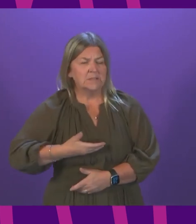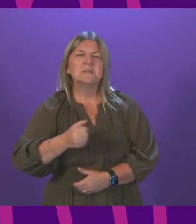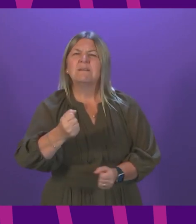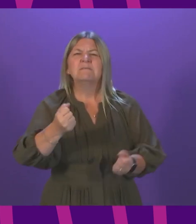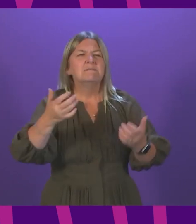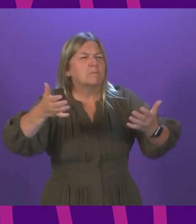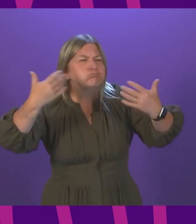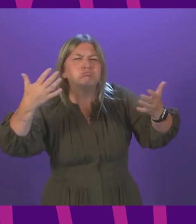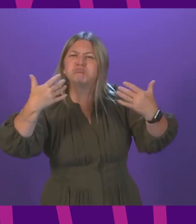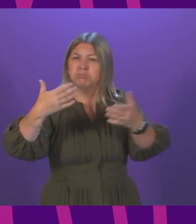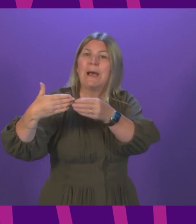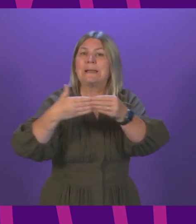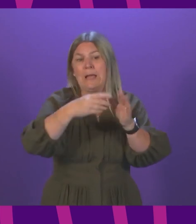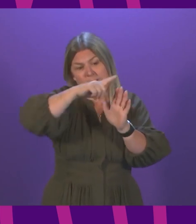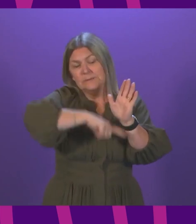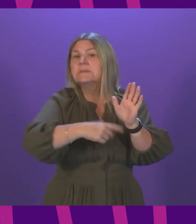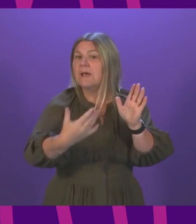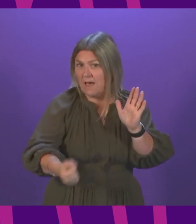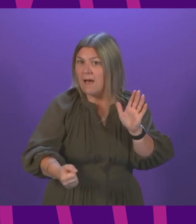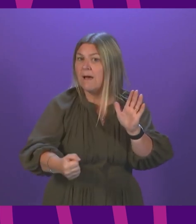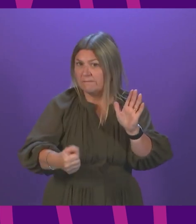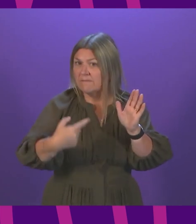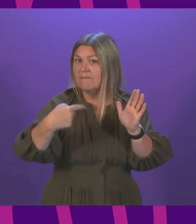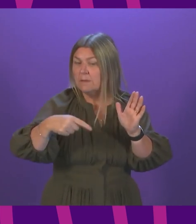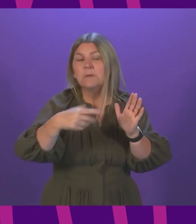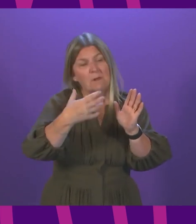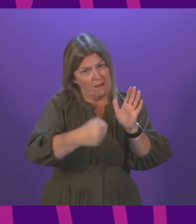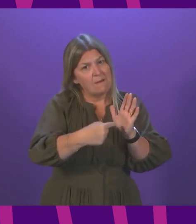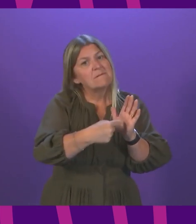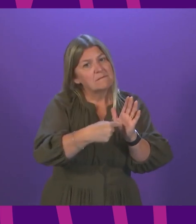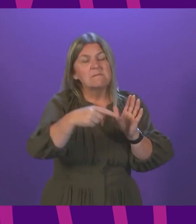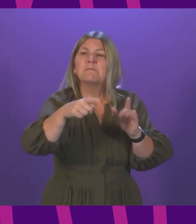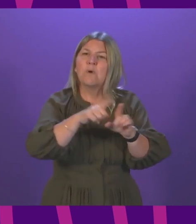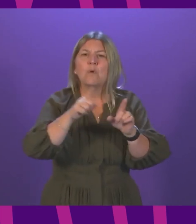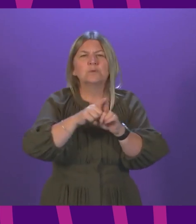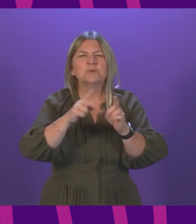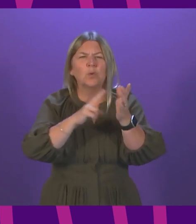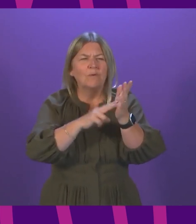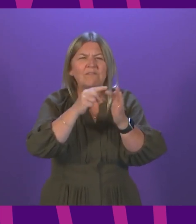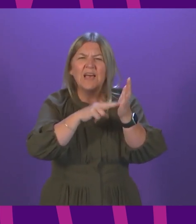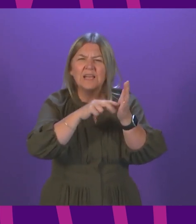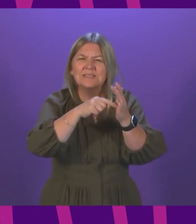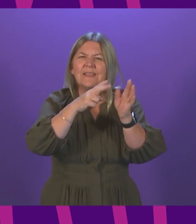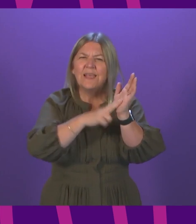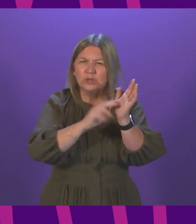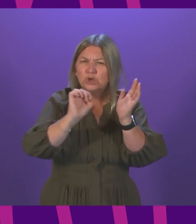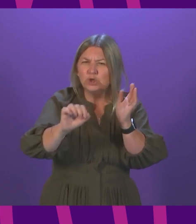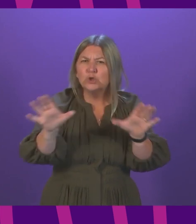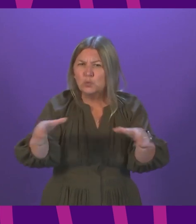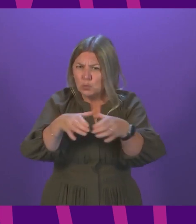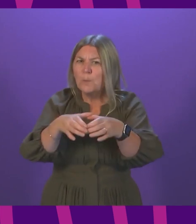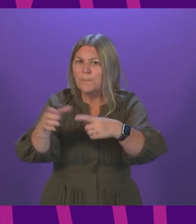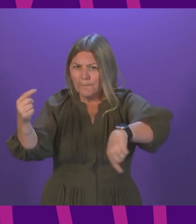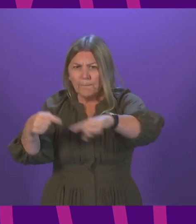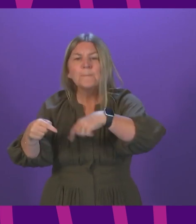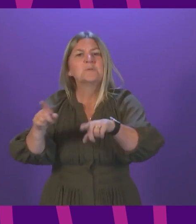already been made available. We have also established a ventilation expert group to give us further recommendations and advice.